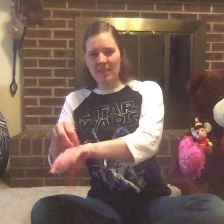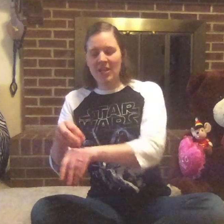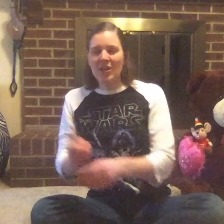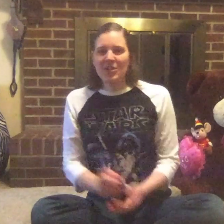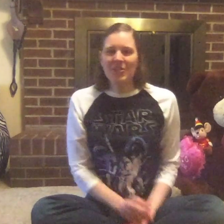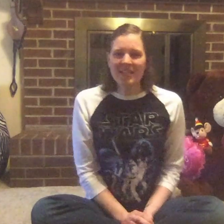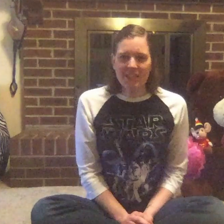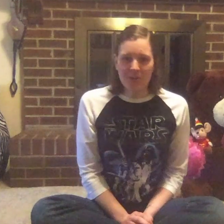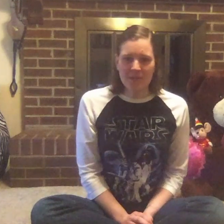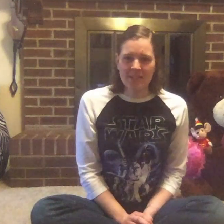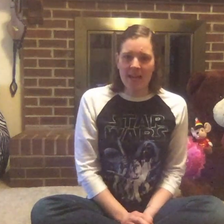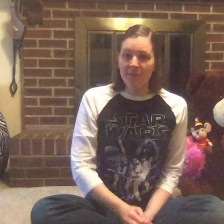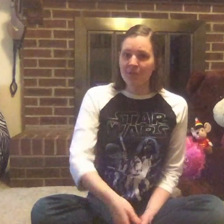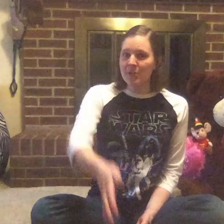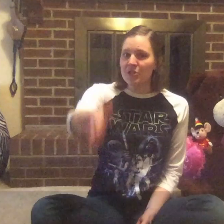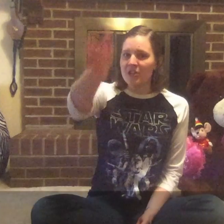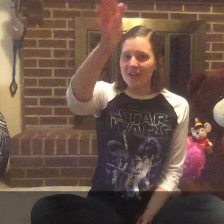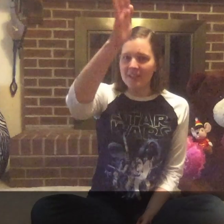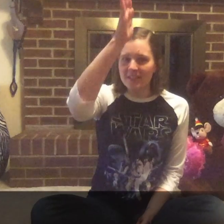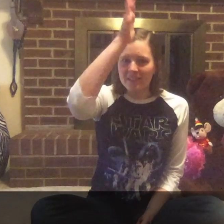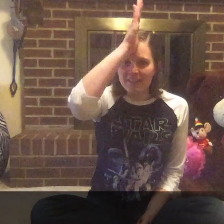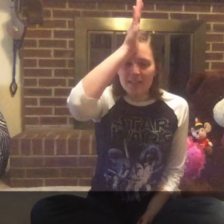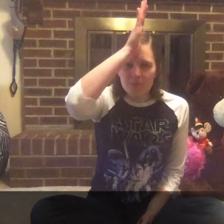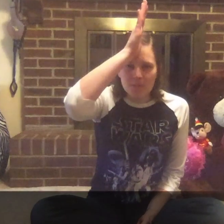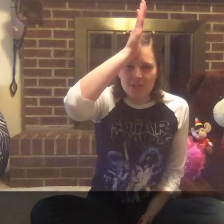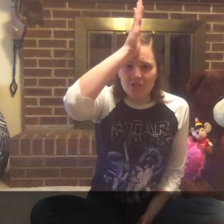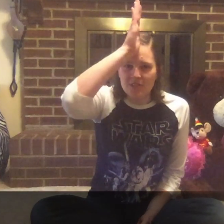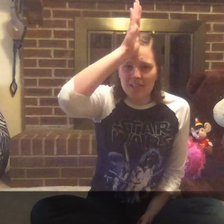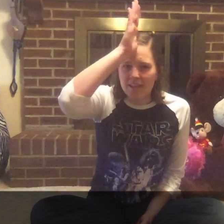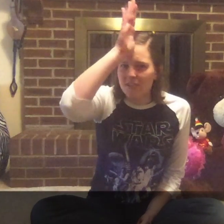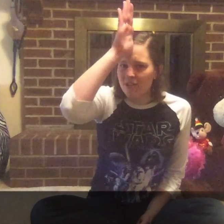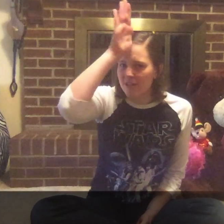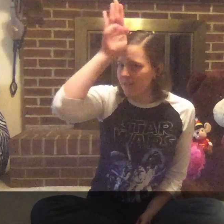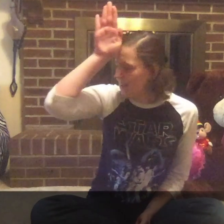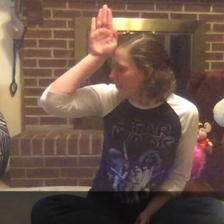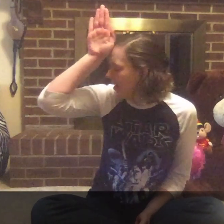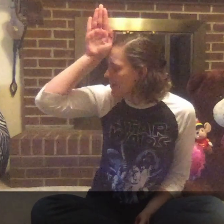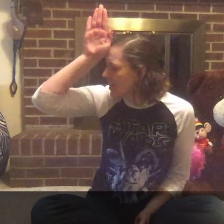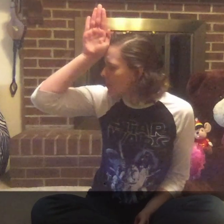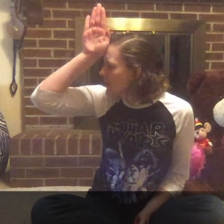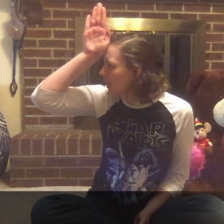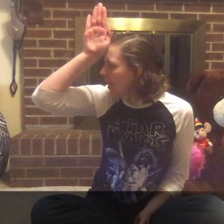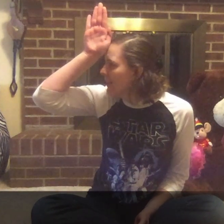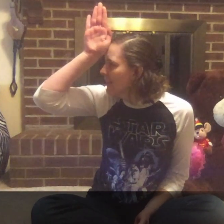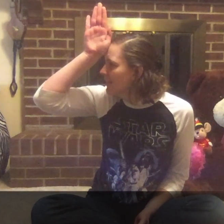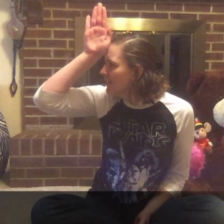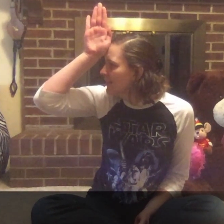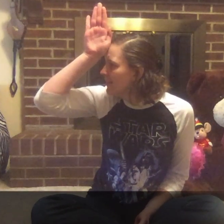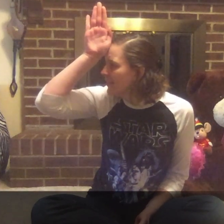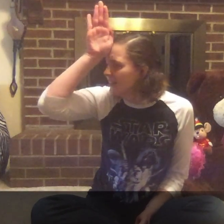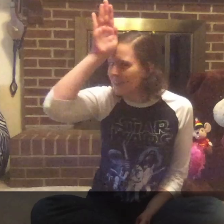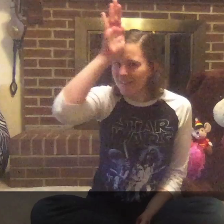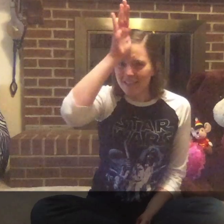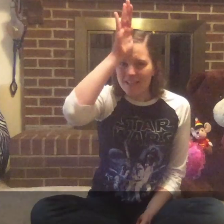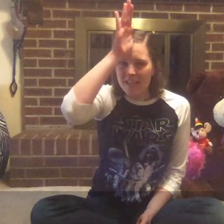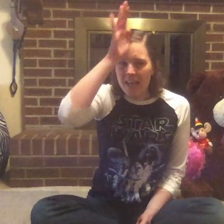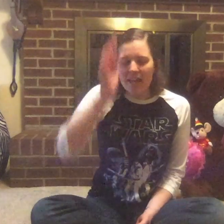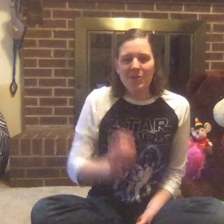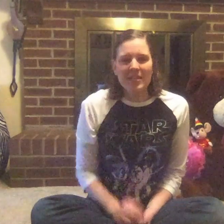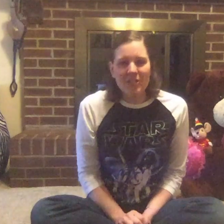You need to know the sign for shark, which is just like a shark fin right on top of your head. And you need to know